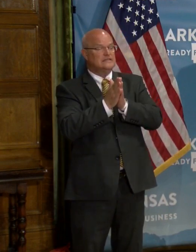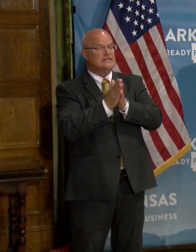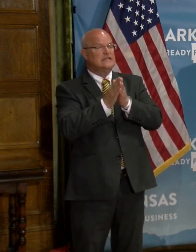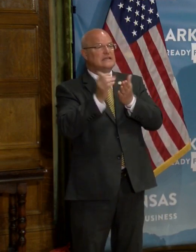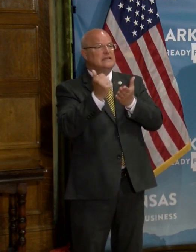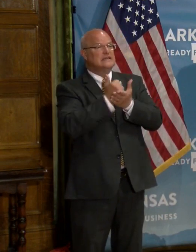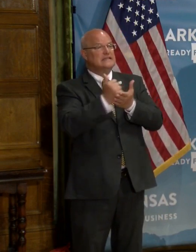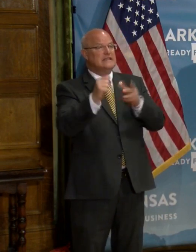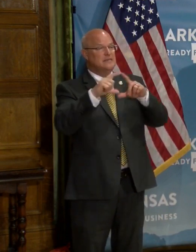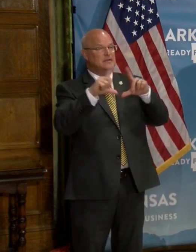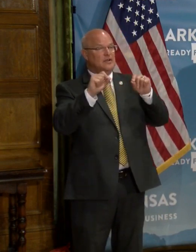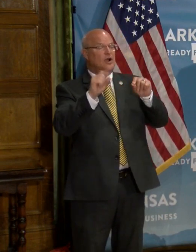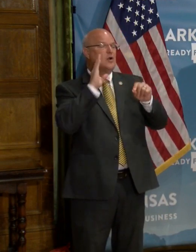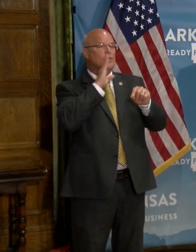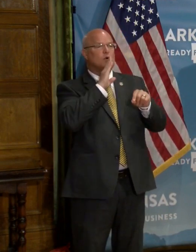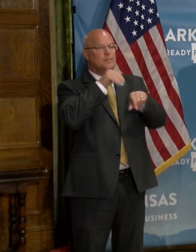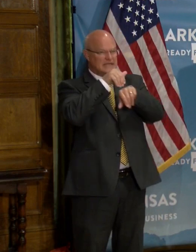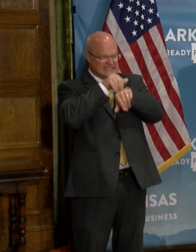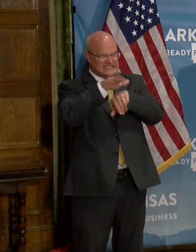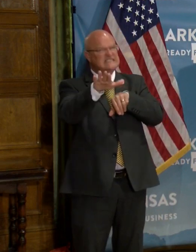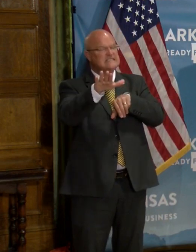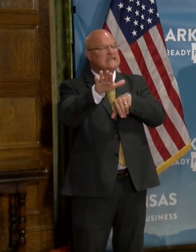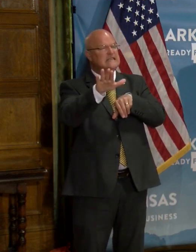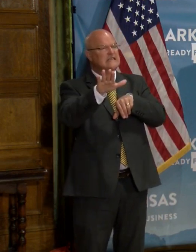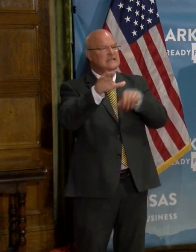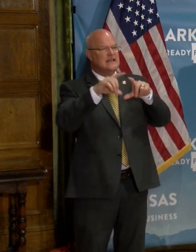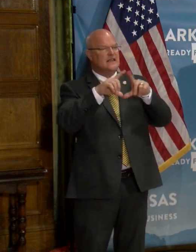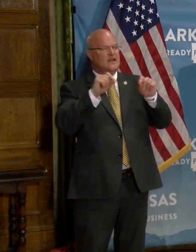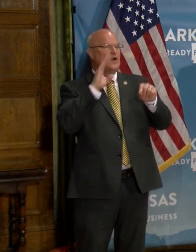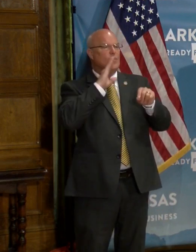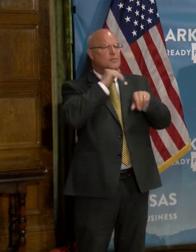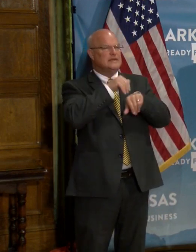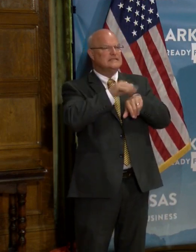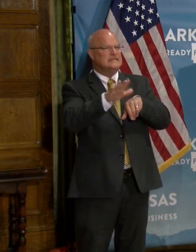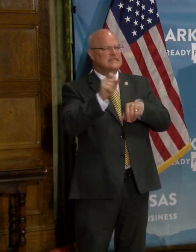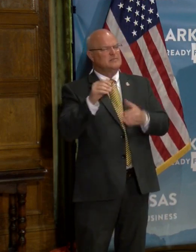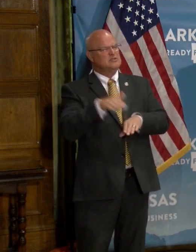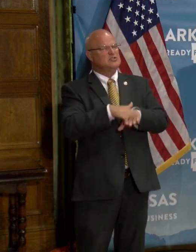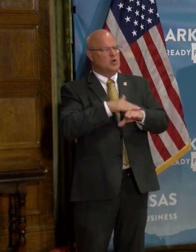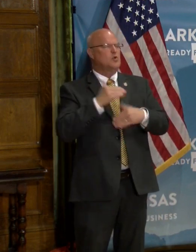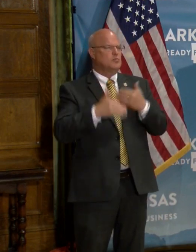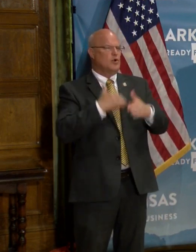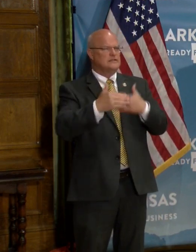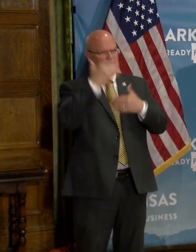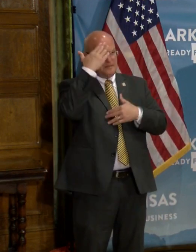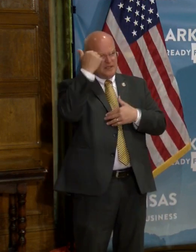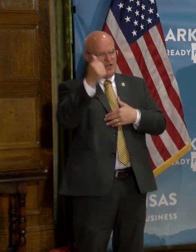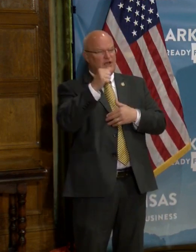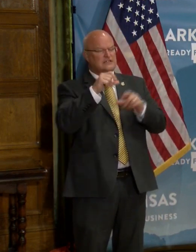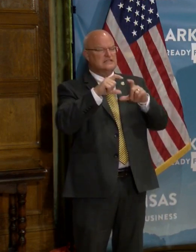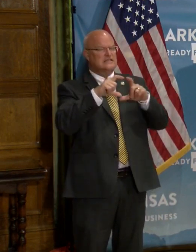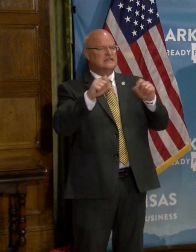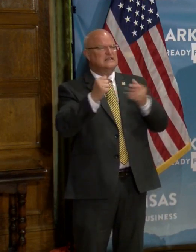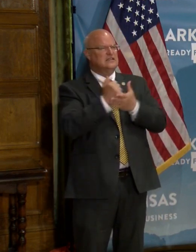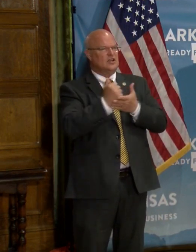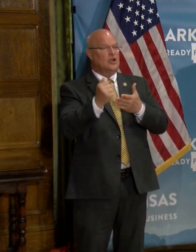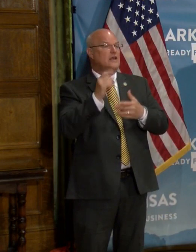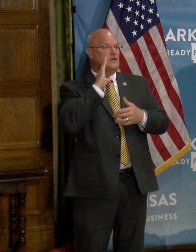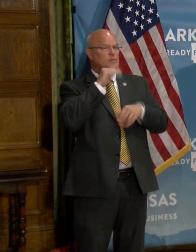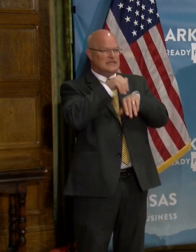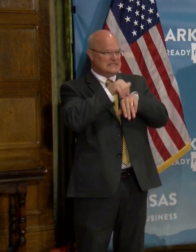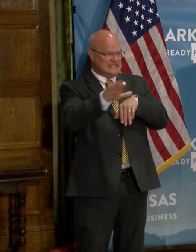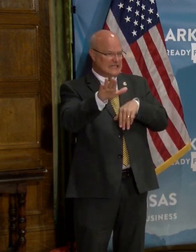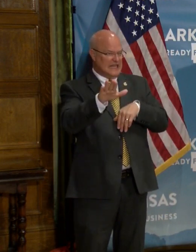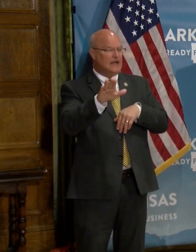cards and they will be sent their cards. It'll be a little bit slower process because they're debit cards, but they will be sent